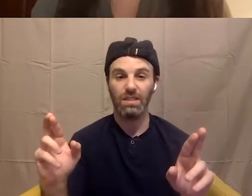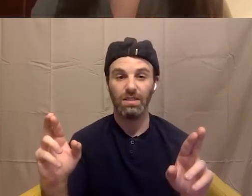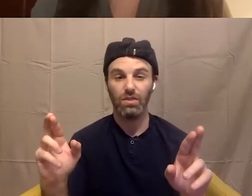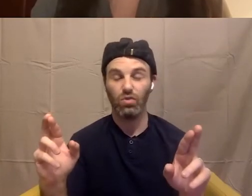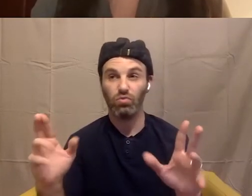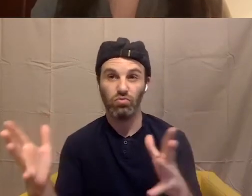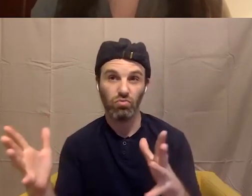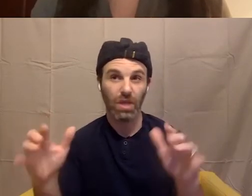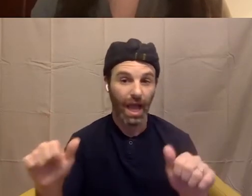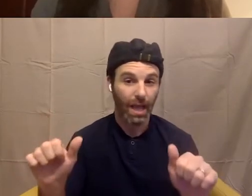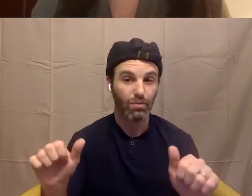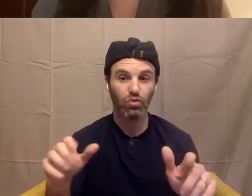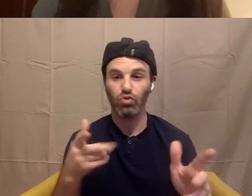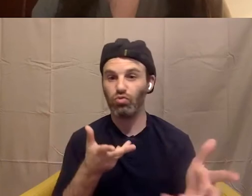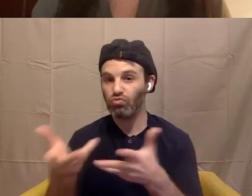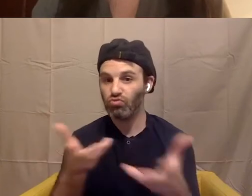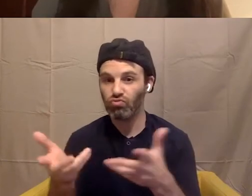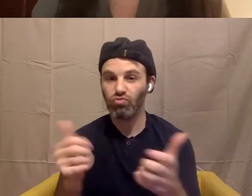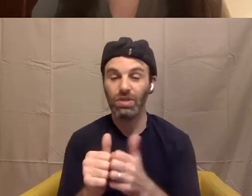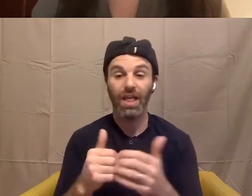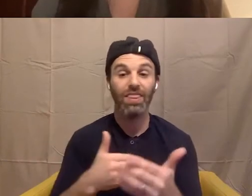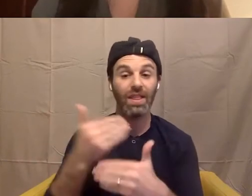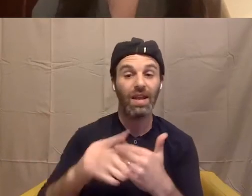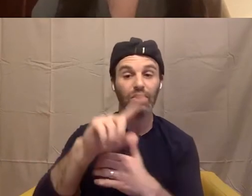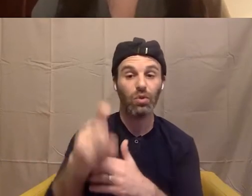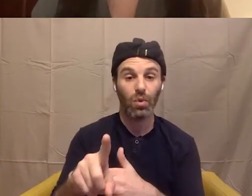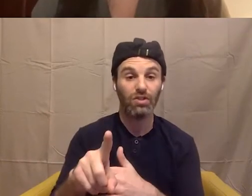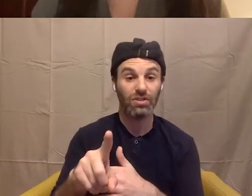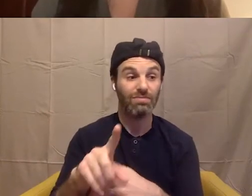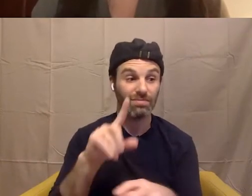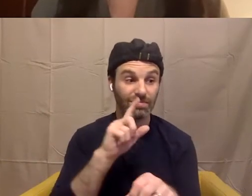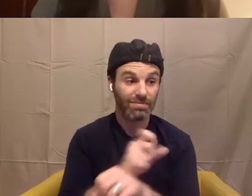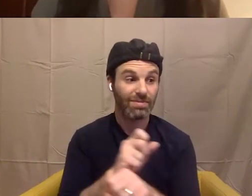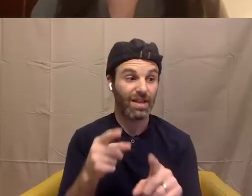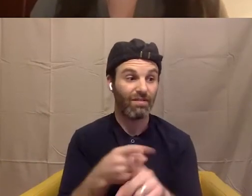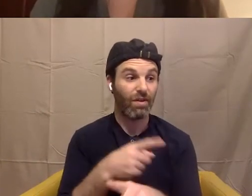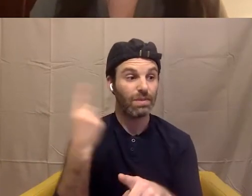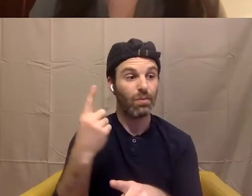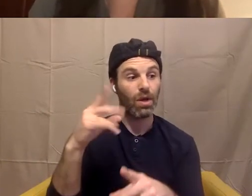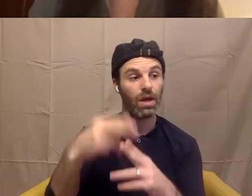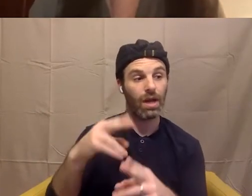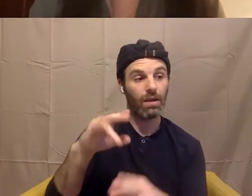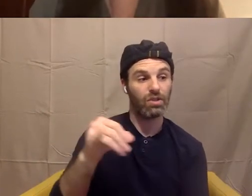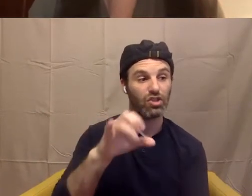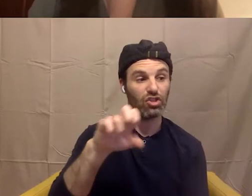the next question is, is actually from someone named Jess, who's very excited about the book,